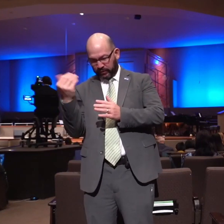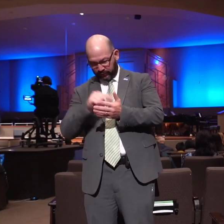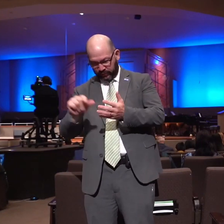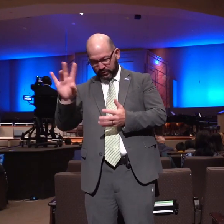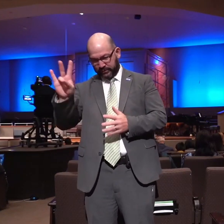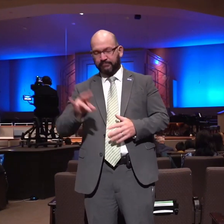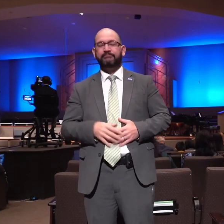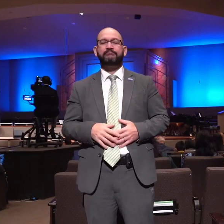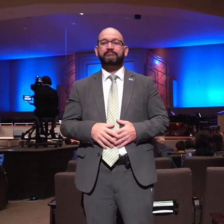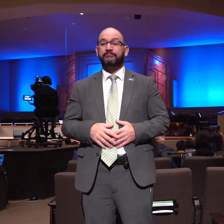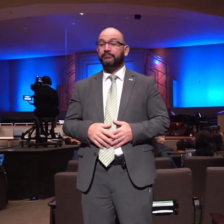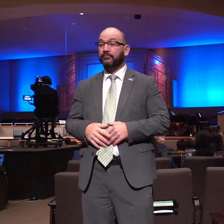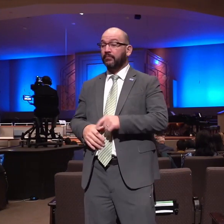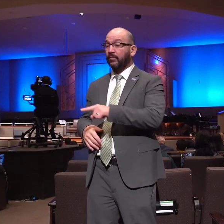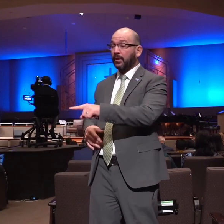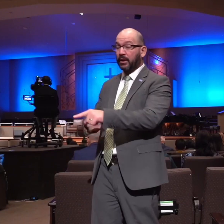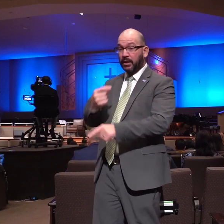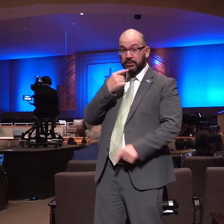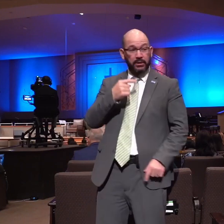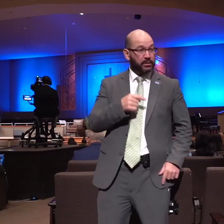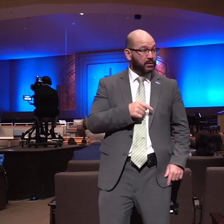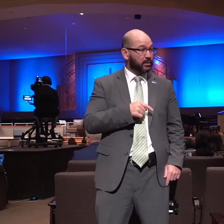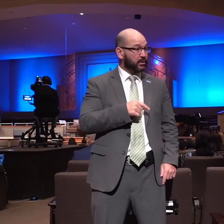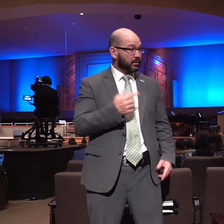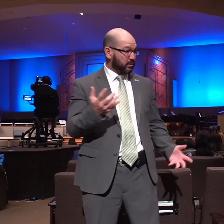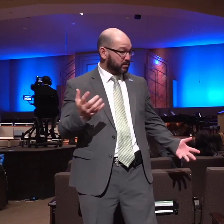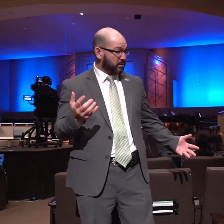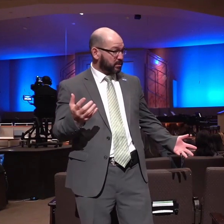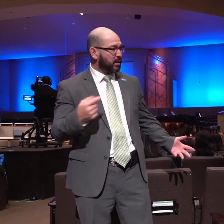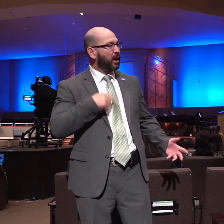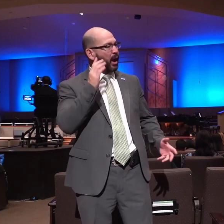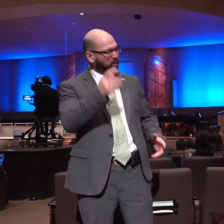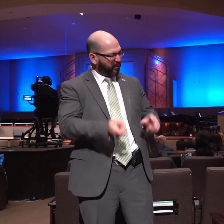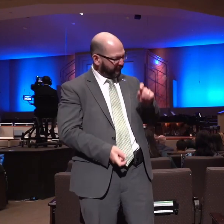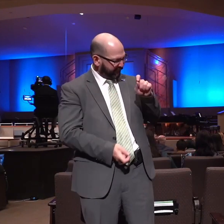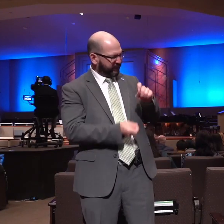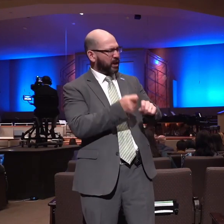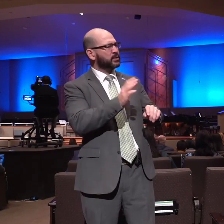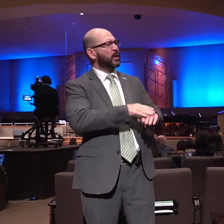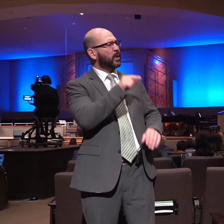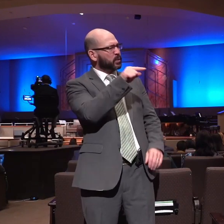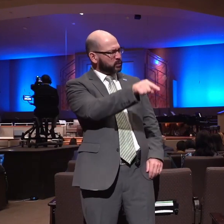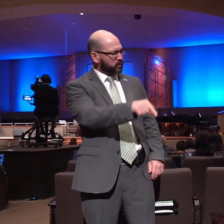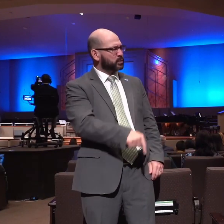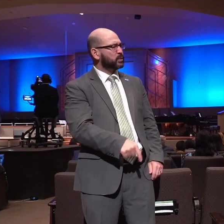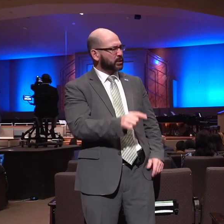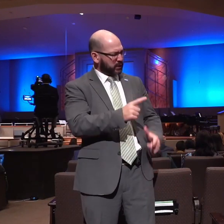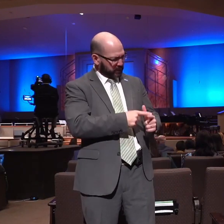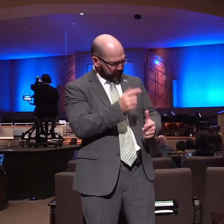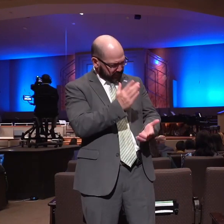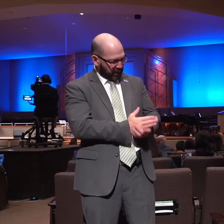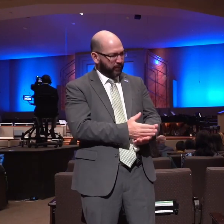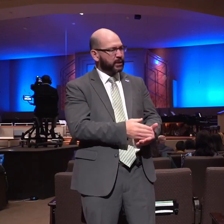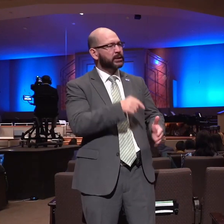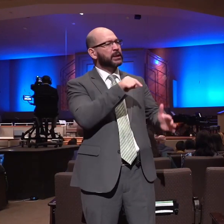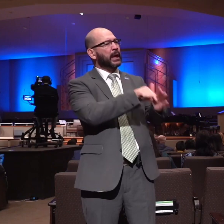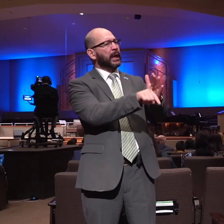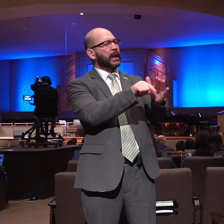and samson said to them though you have done this yet will i be avenged of you and after that i will cease and he smote them hip and thigh with a great